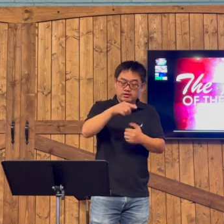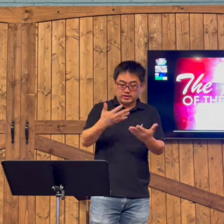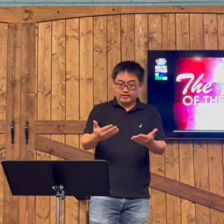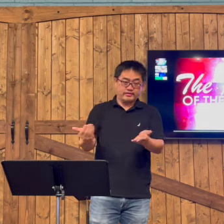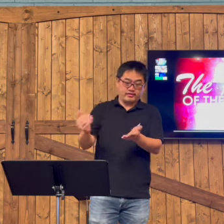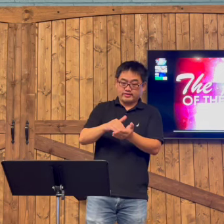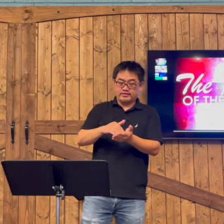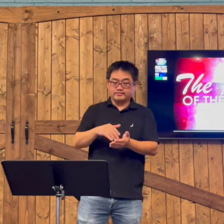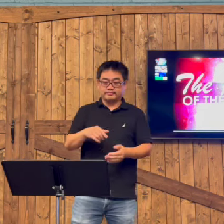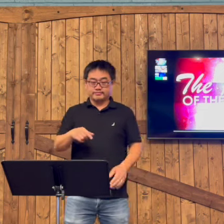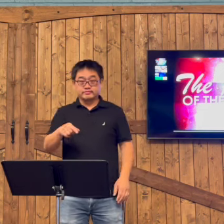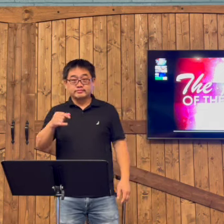He says that we must have love.